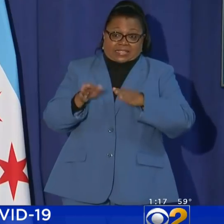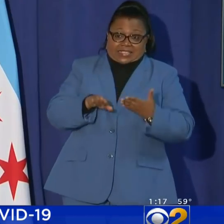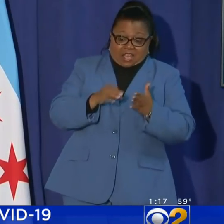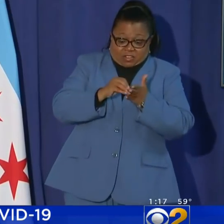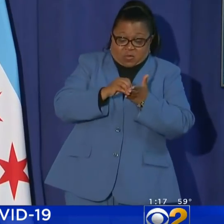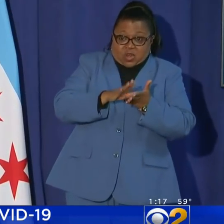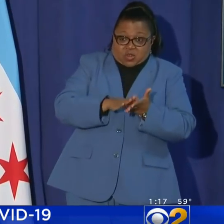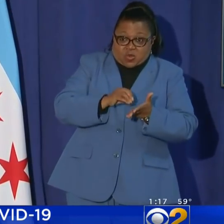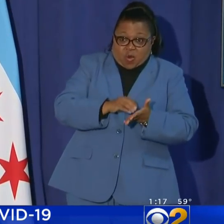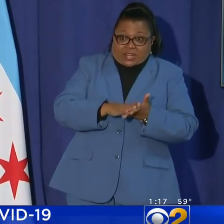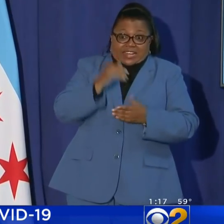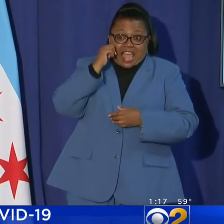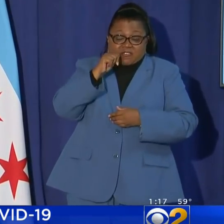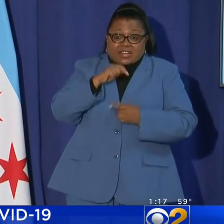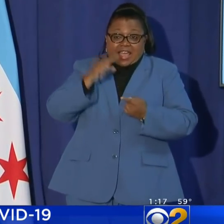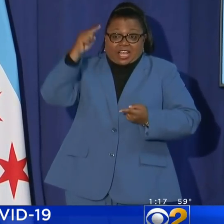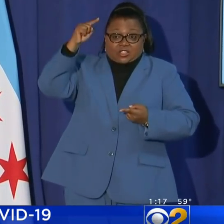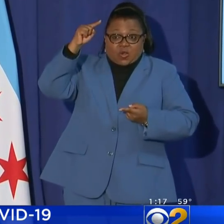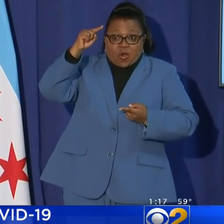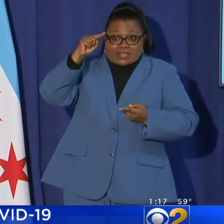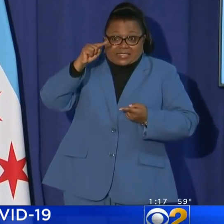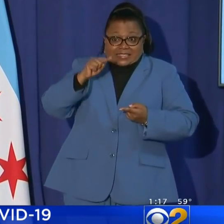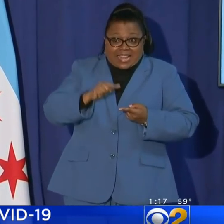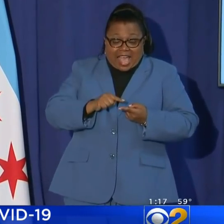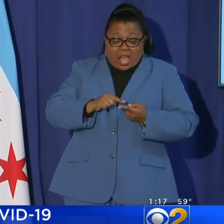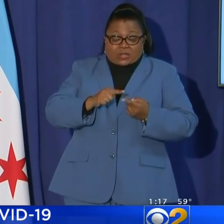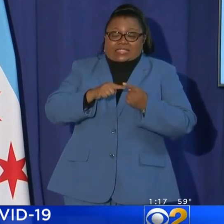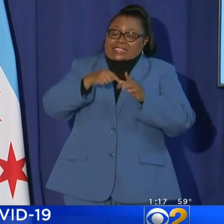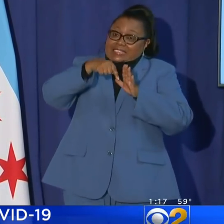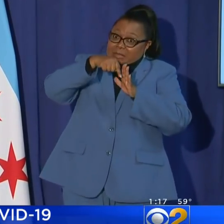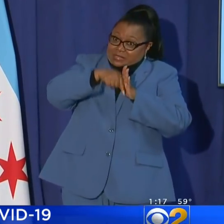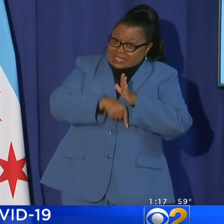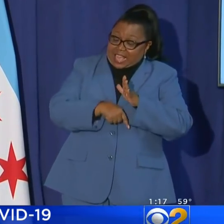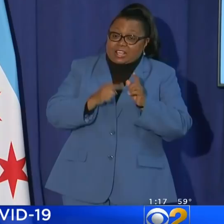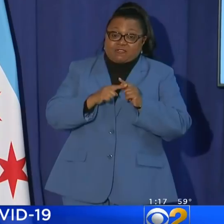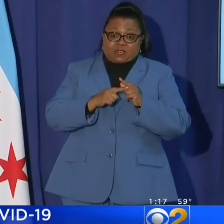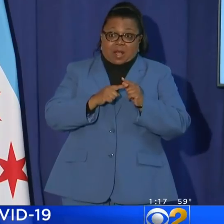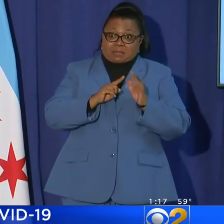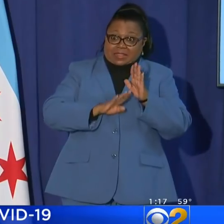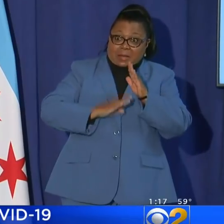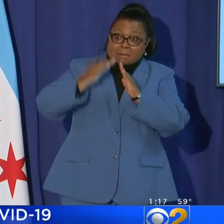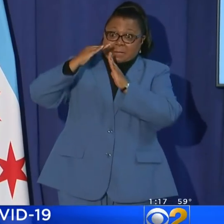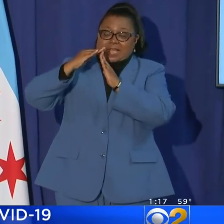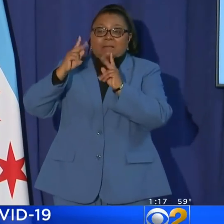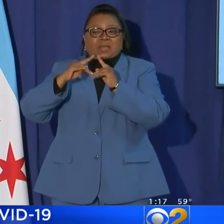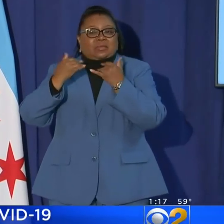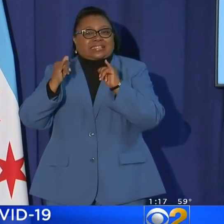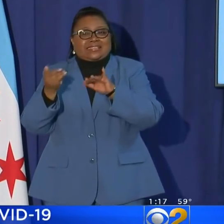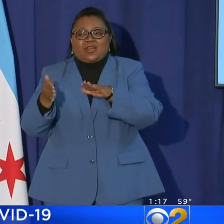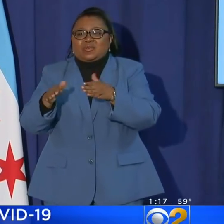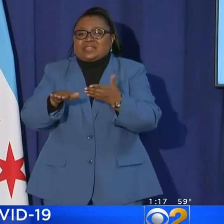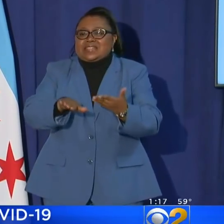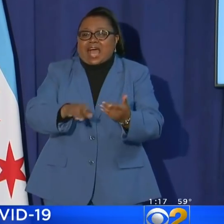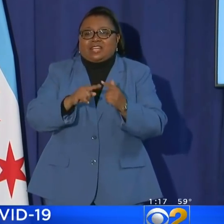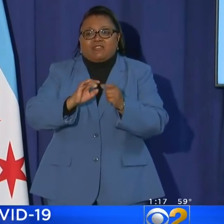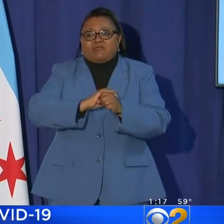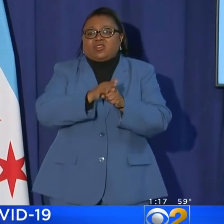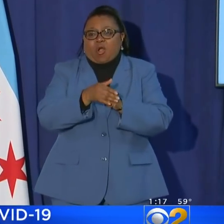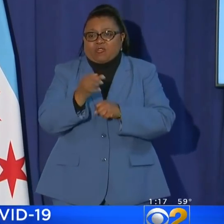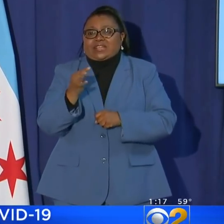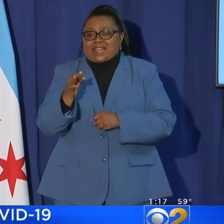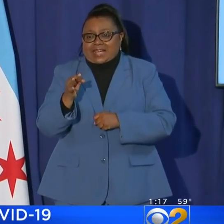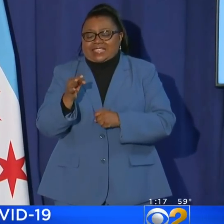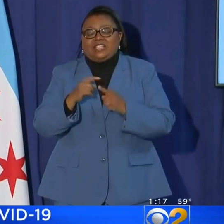that we're recording every day has gone down substantially from its peak, people are still dying from COVID